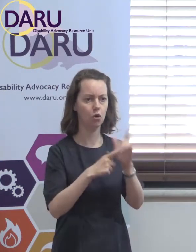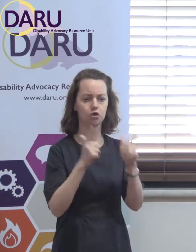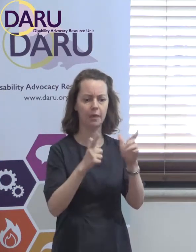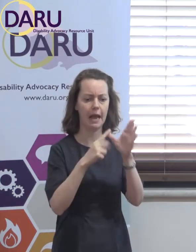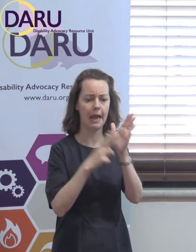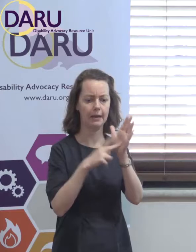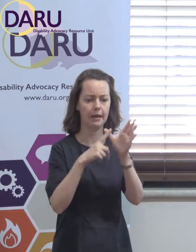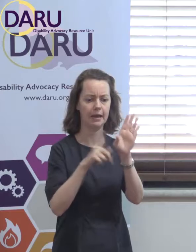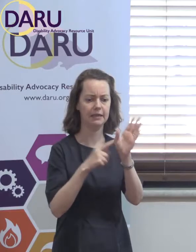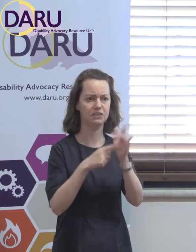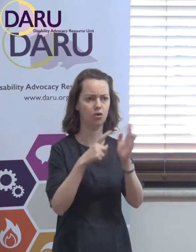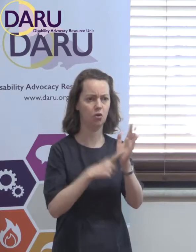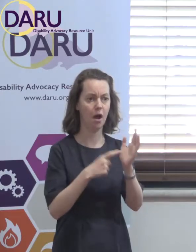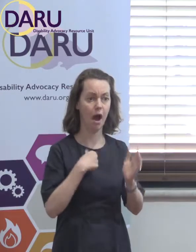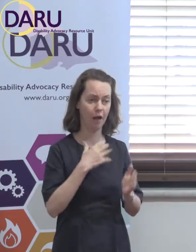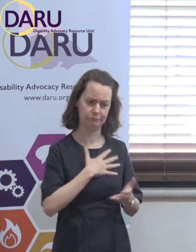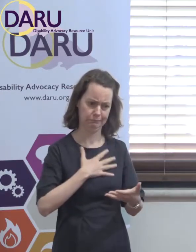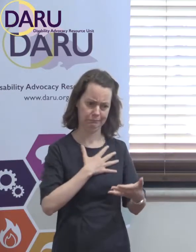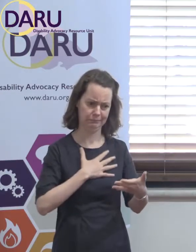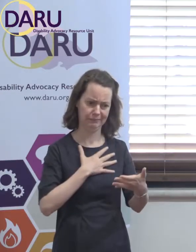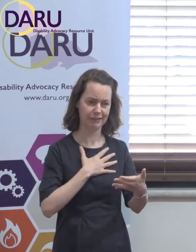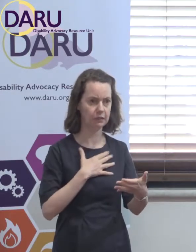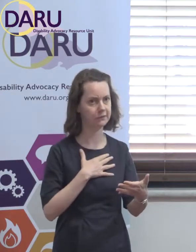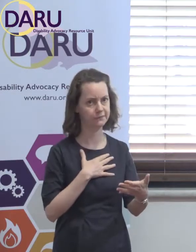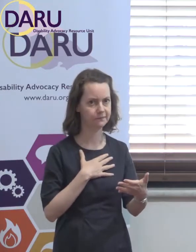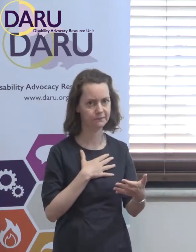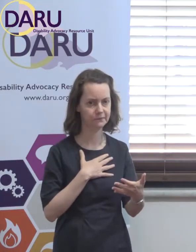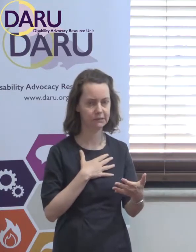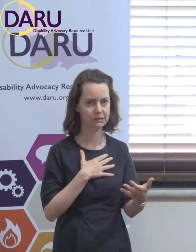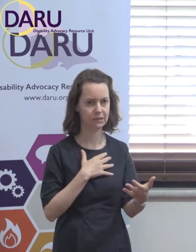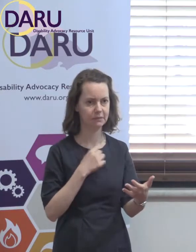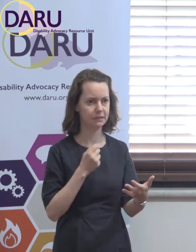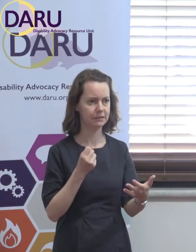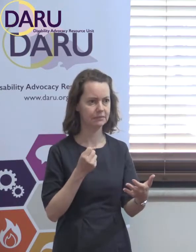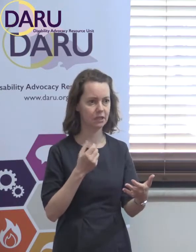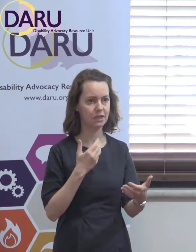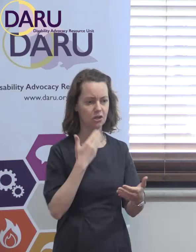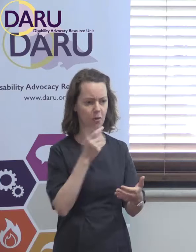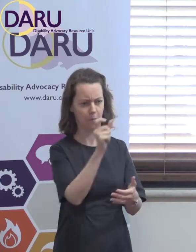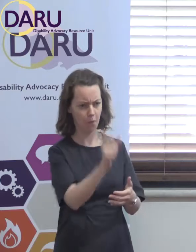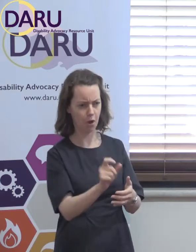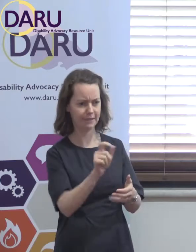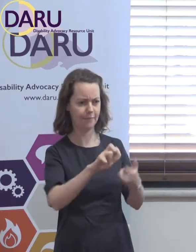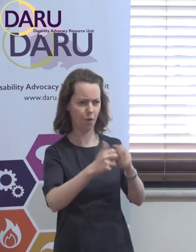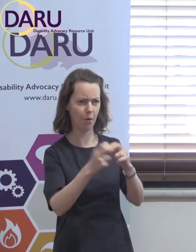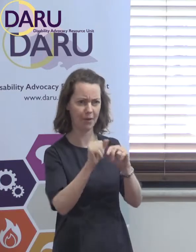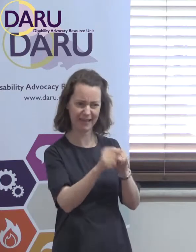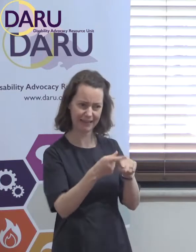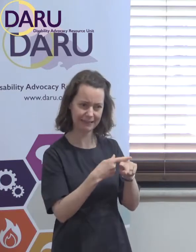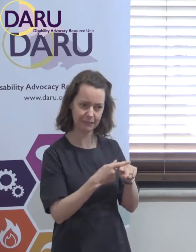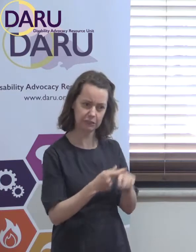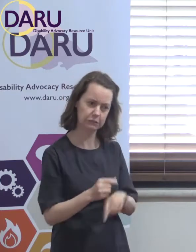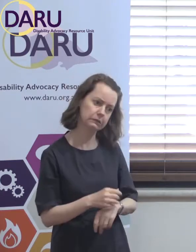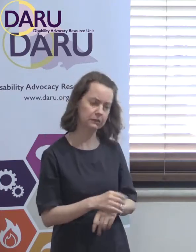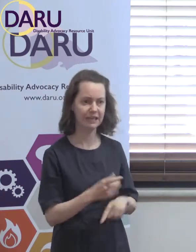I'm a bit, personally, a bit uncomfortable that we've described people and their issues in this very